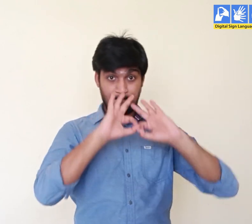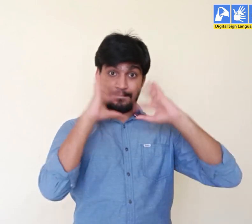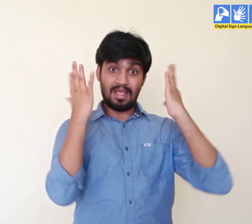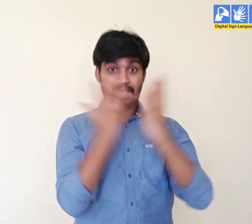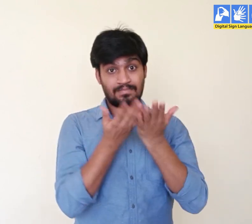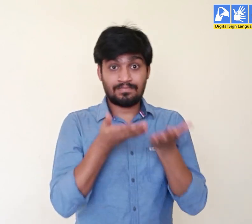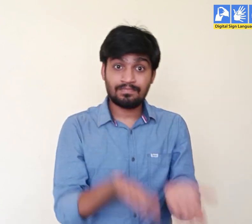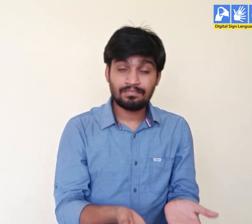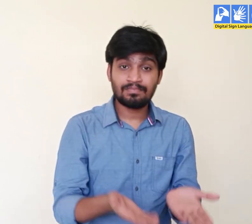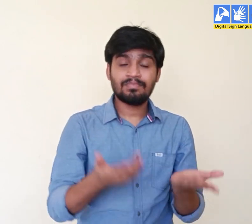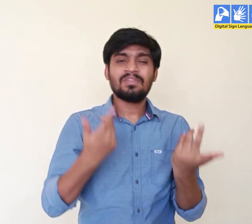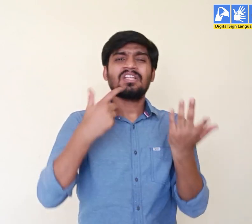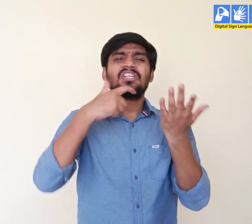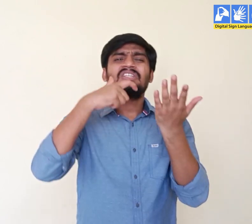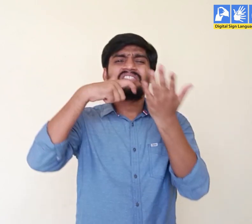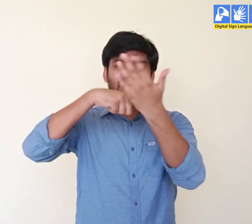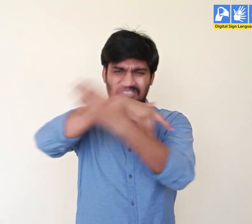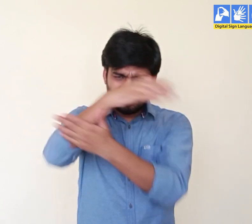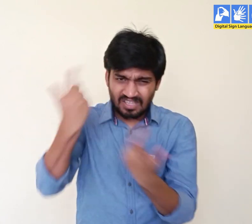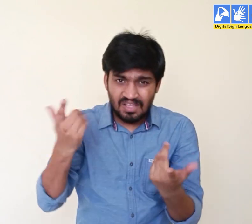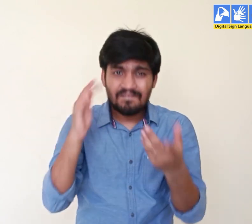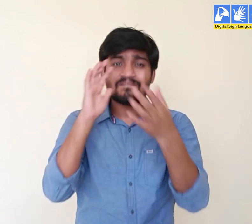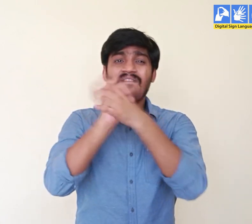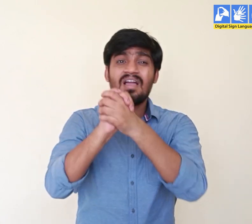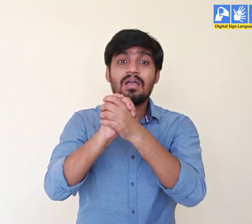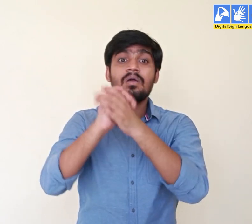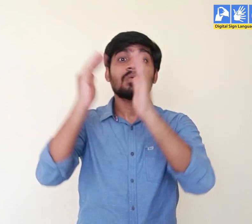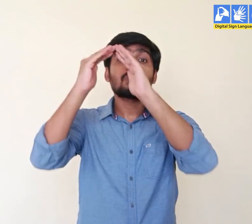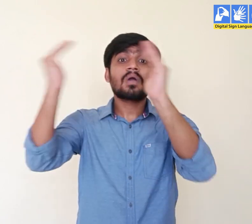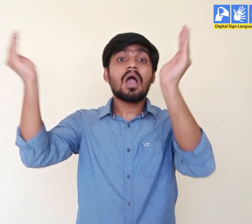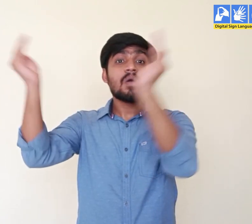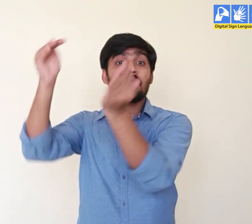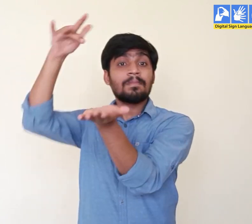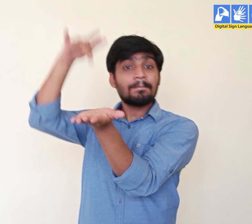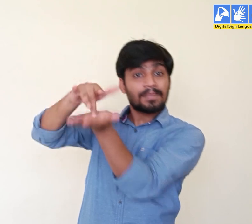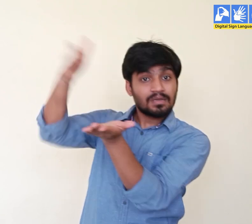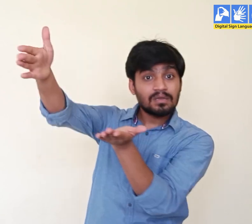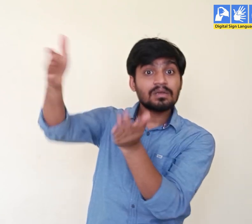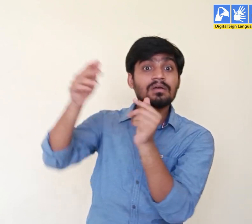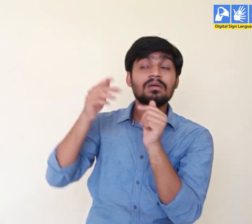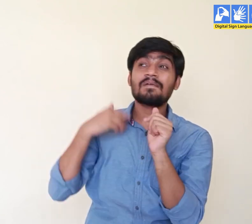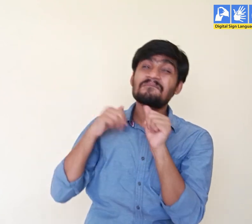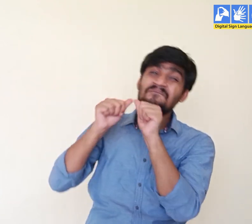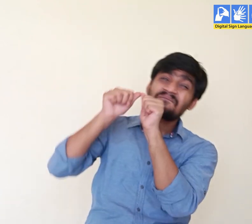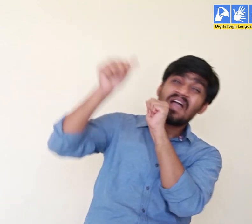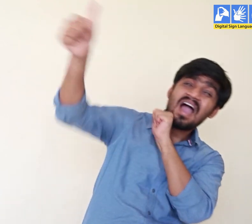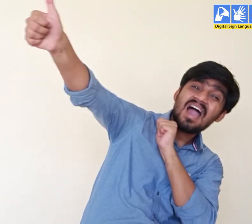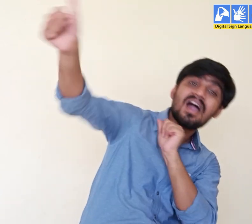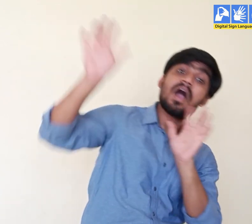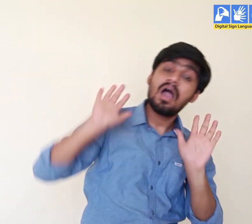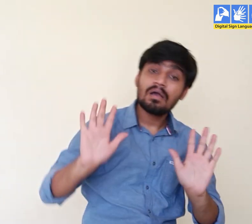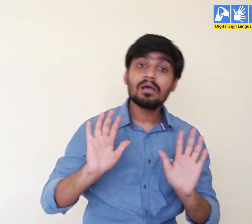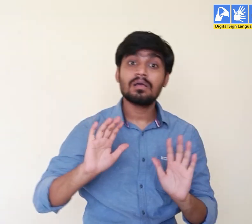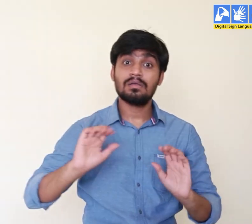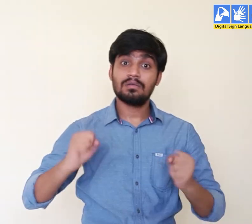family lives in one village and our relatives or friends are living in a faraway village how can we commute such long distance?